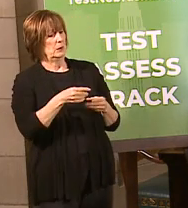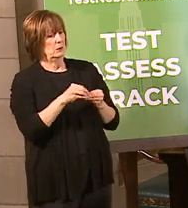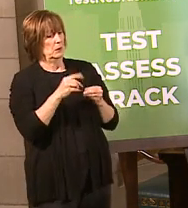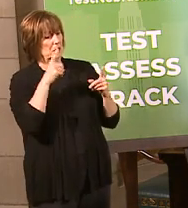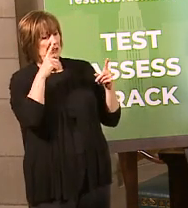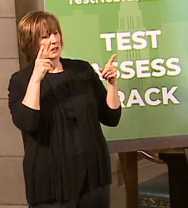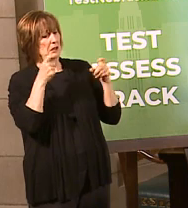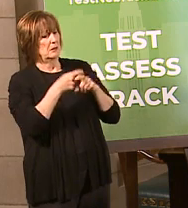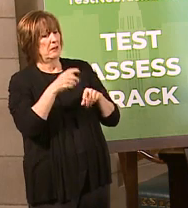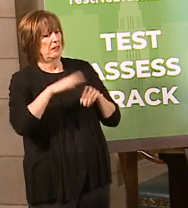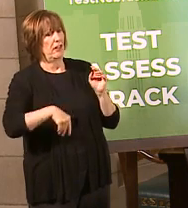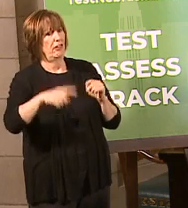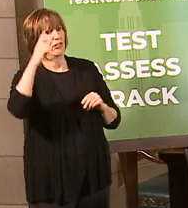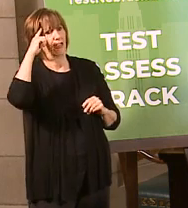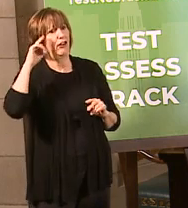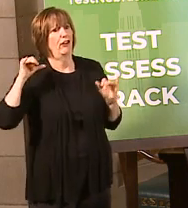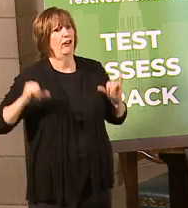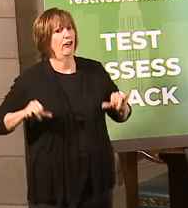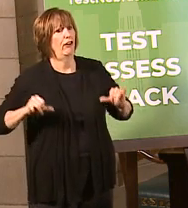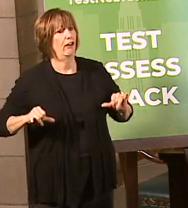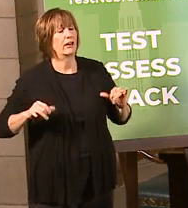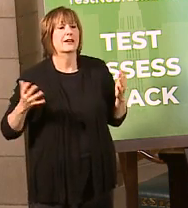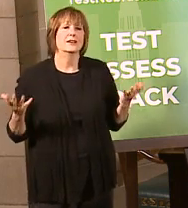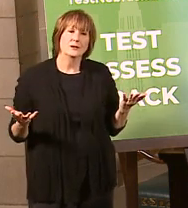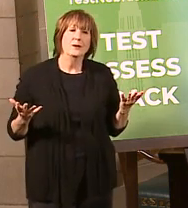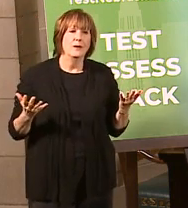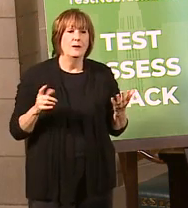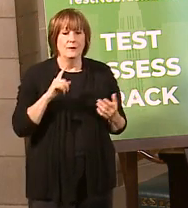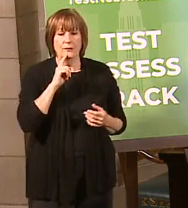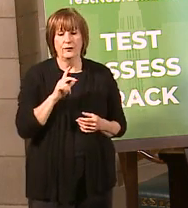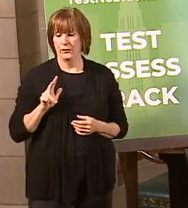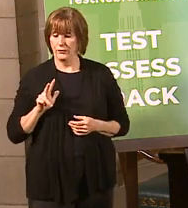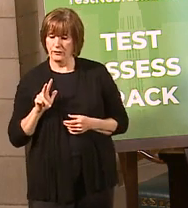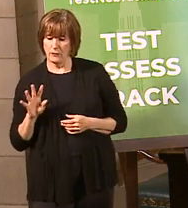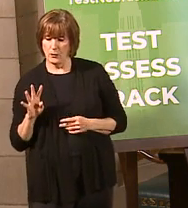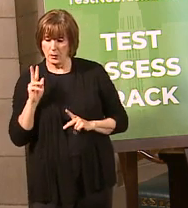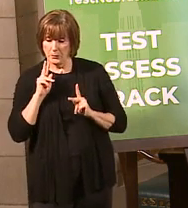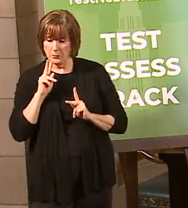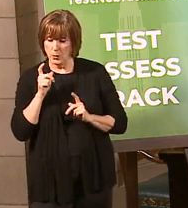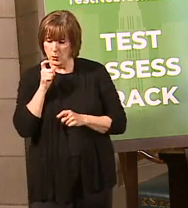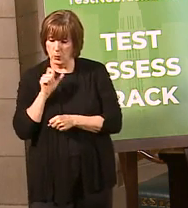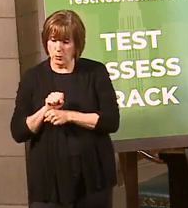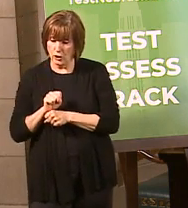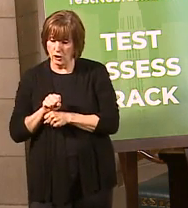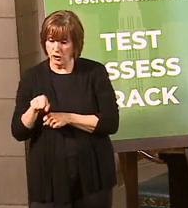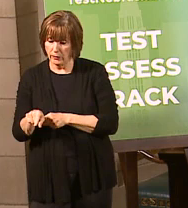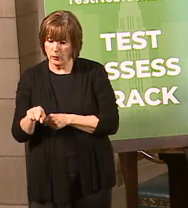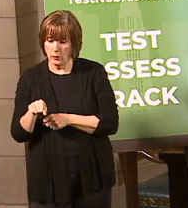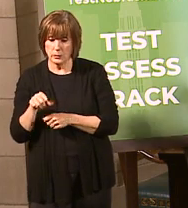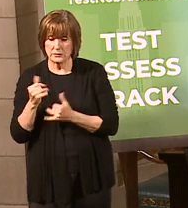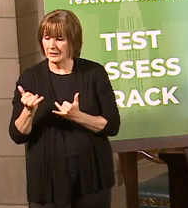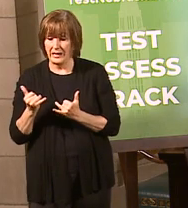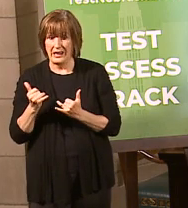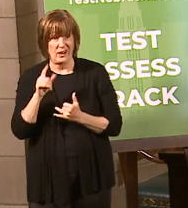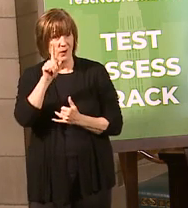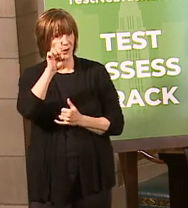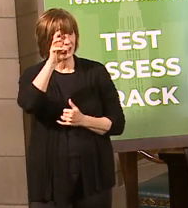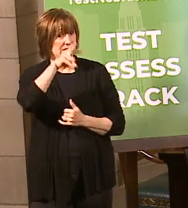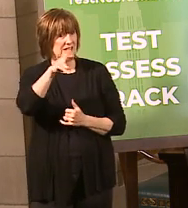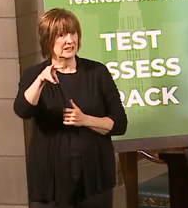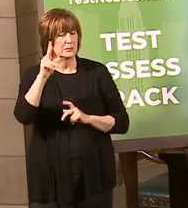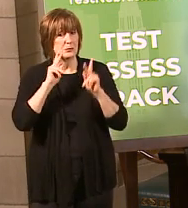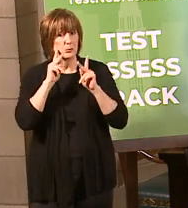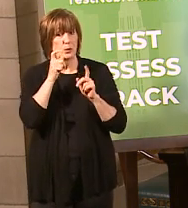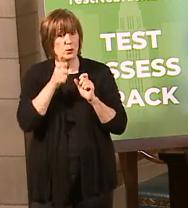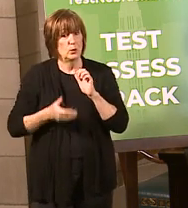complicated than we thought. So we've gone from about 34 people processing these applications as adjudicators up to 166 people